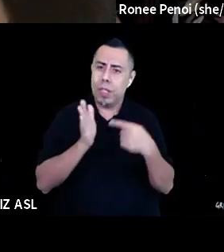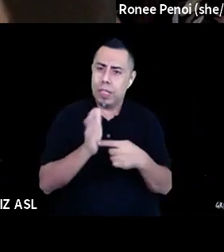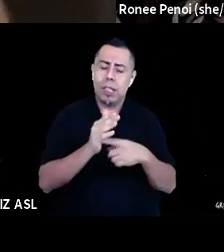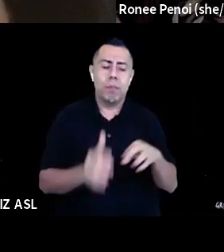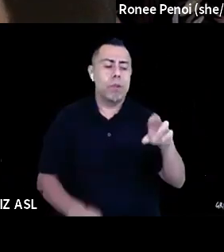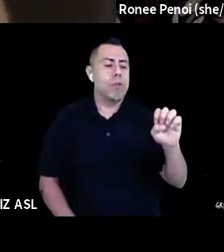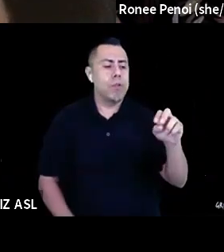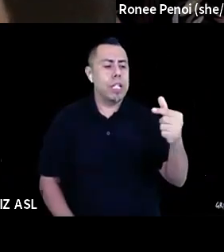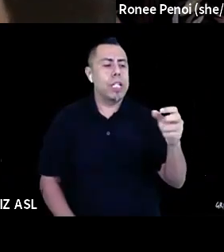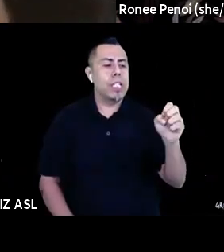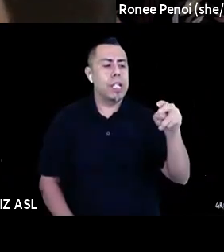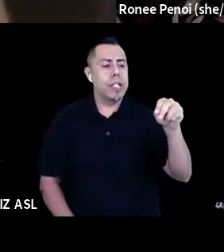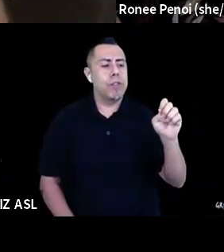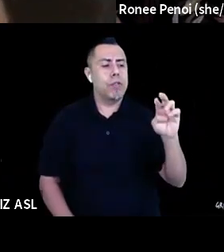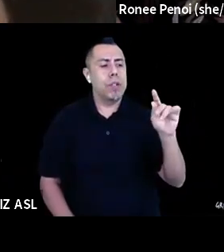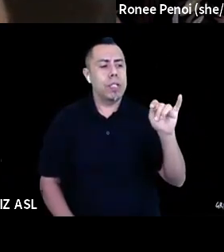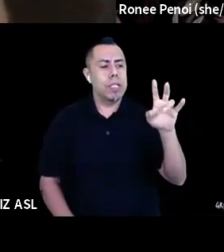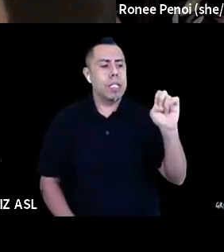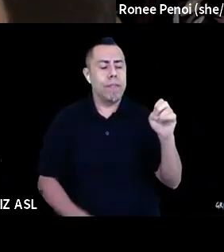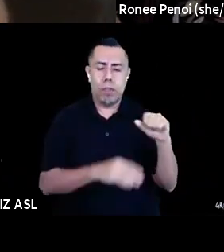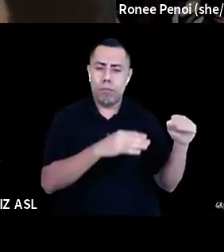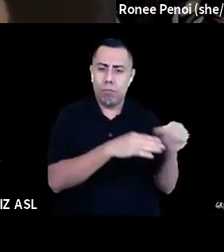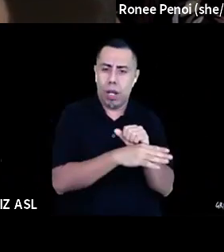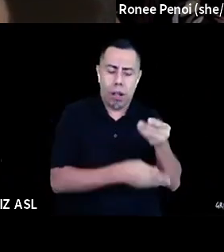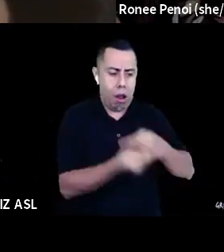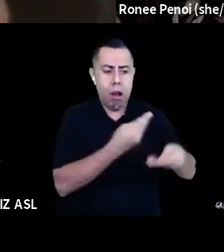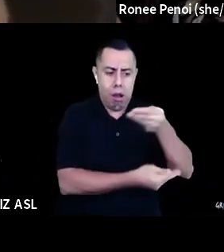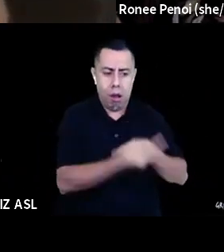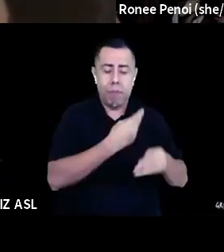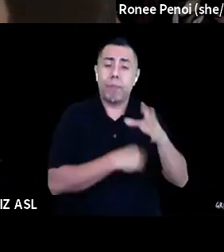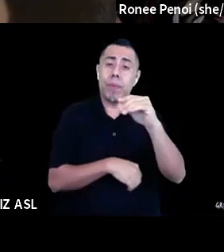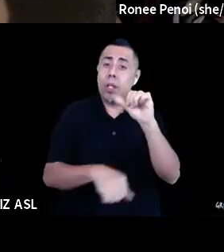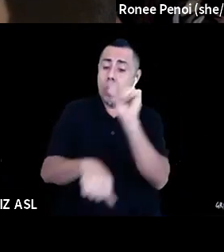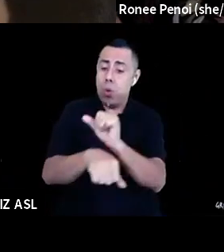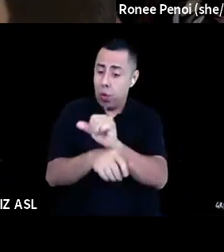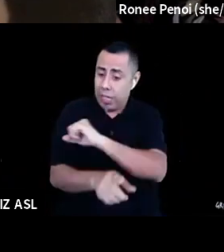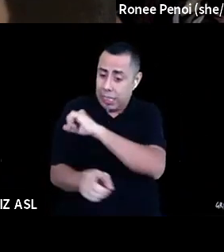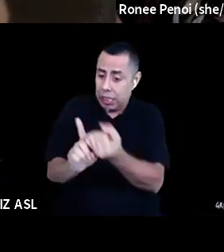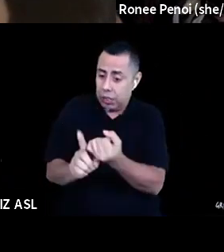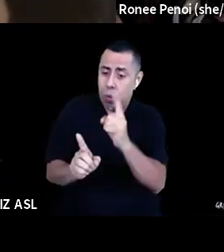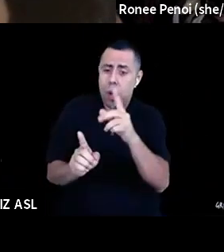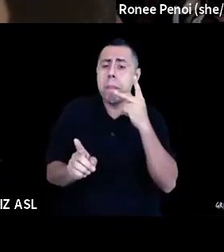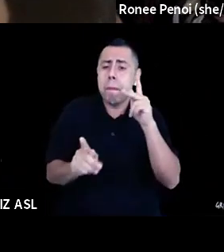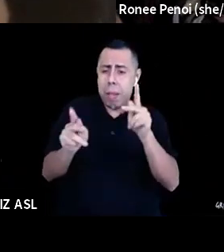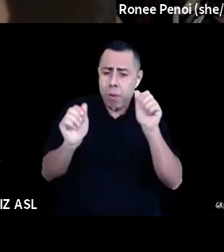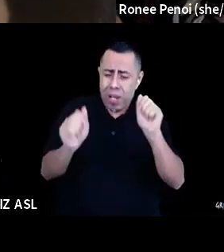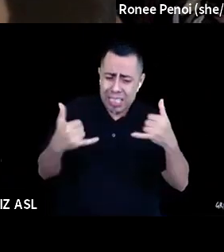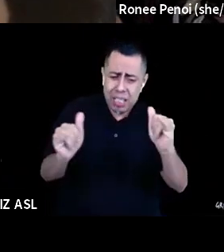allow people to be parents is an example. I mean, there are whole, the disability justice movement has